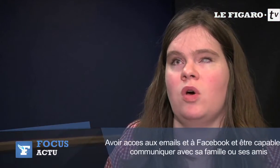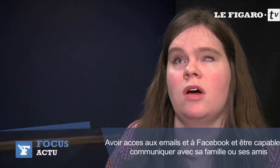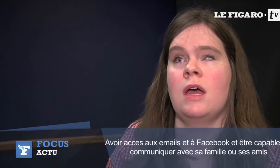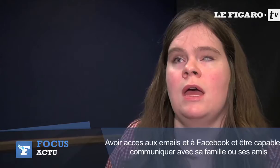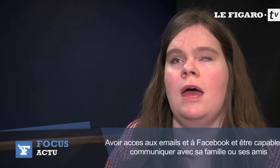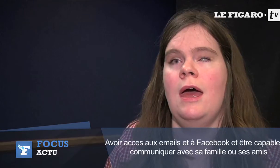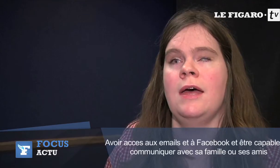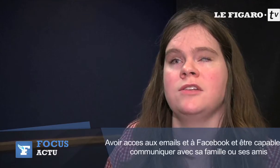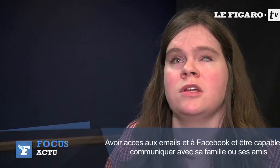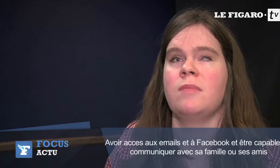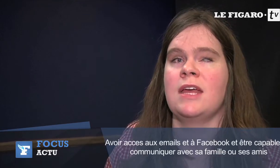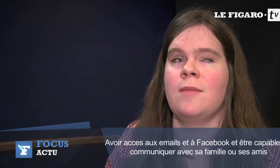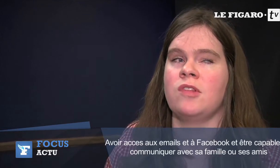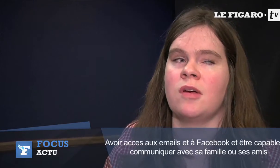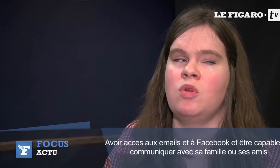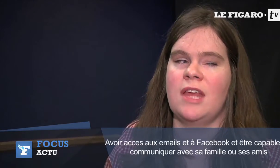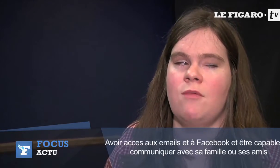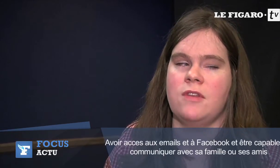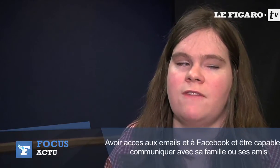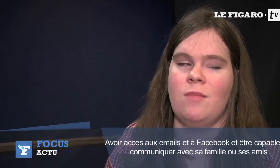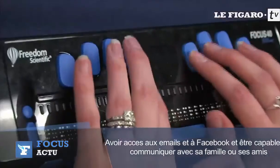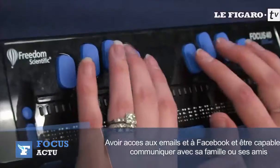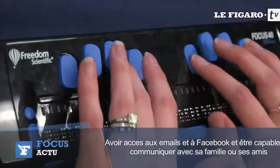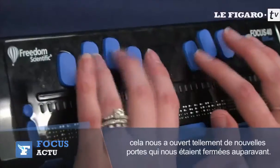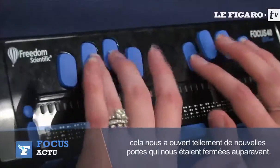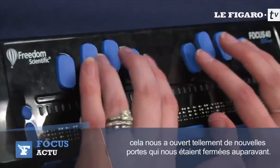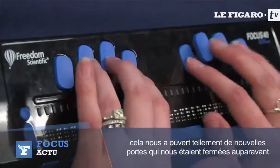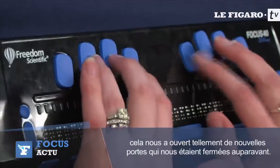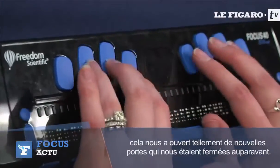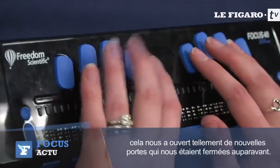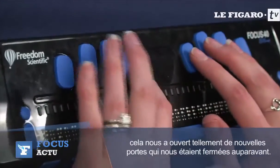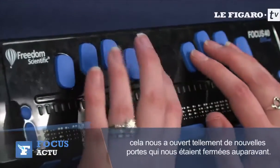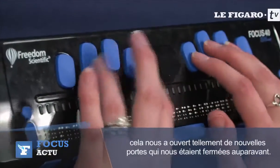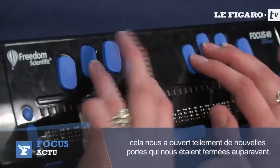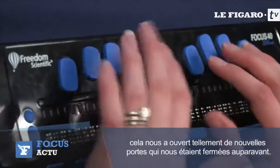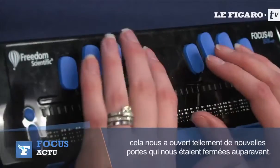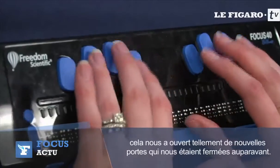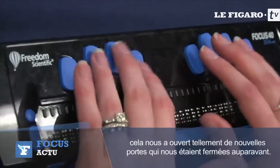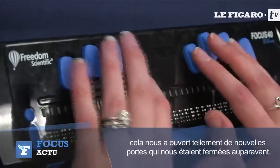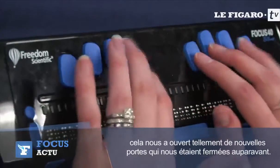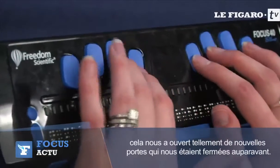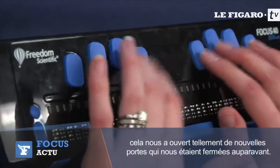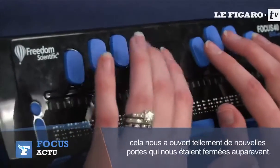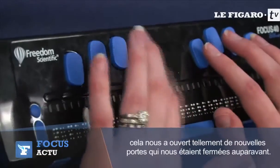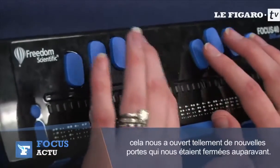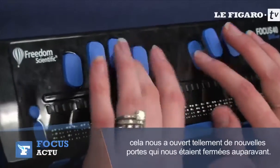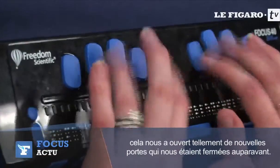and being able to communicate with their family and friends has opened up so many new doors that previously were they weren't able to